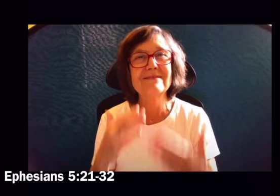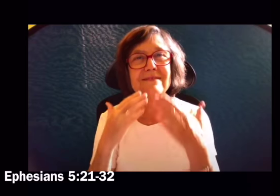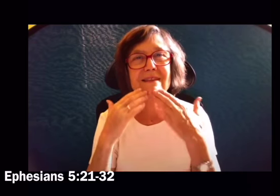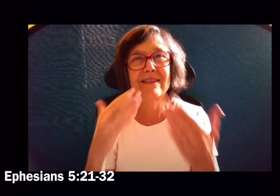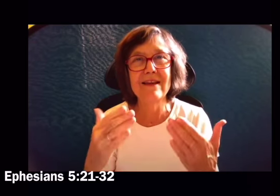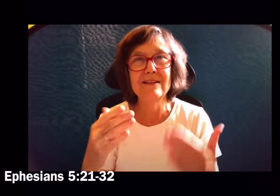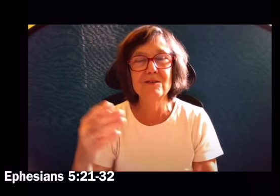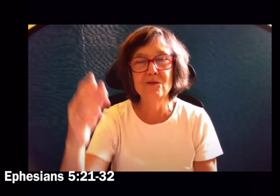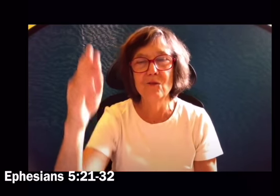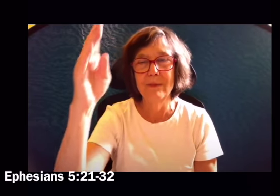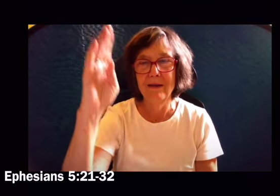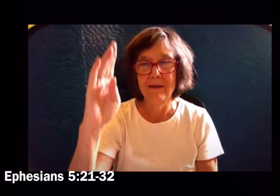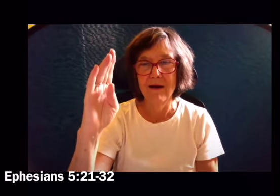Thanks be to God.